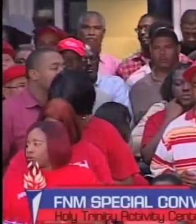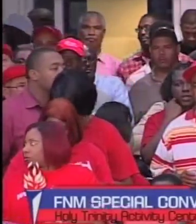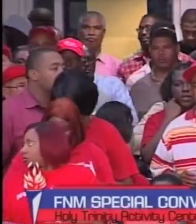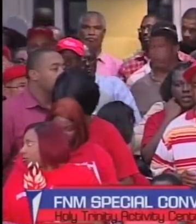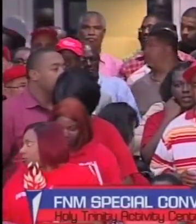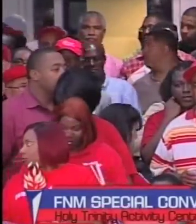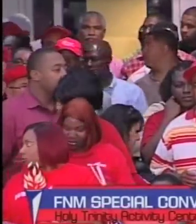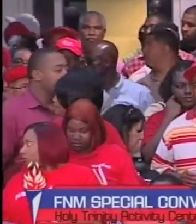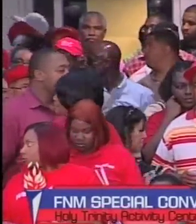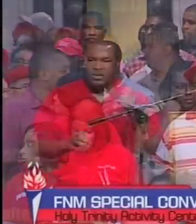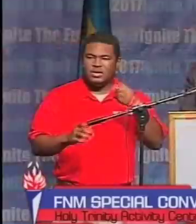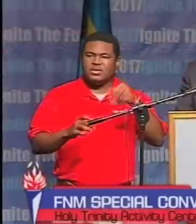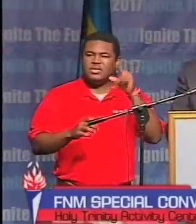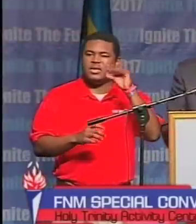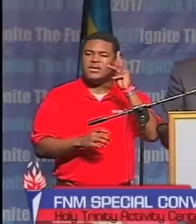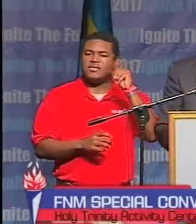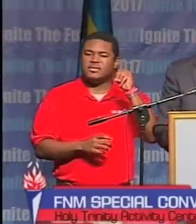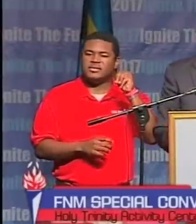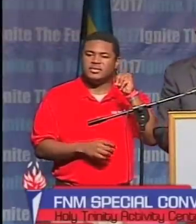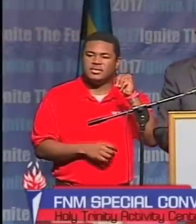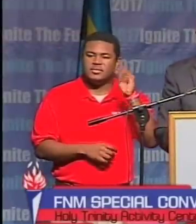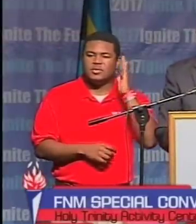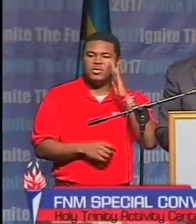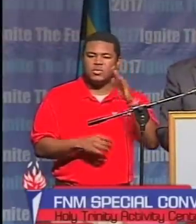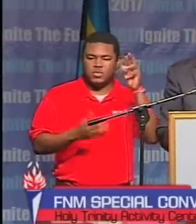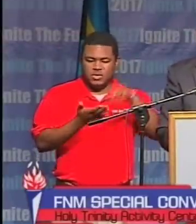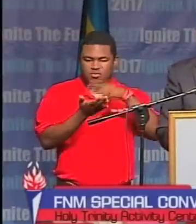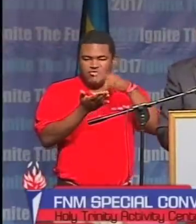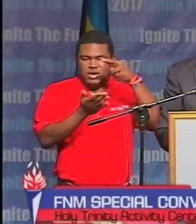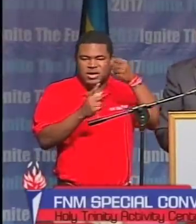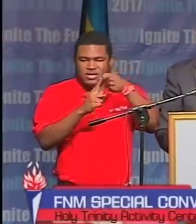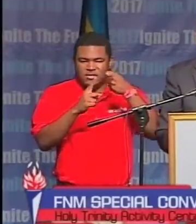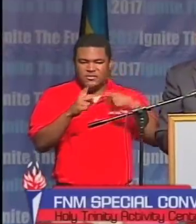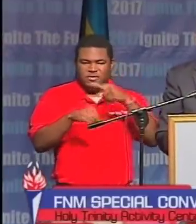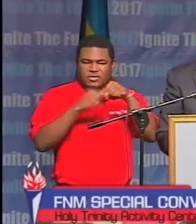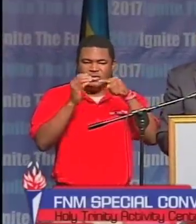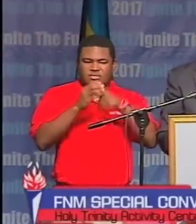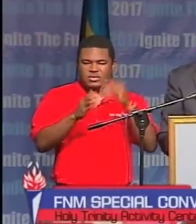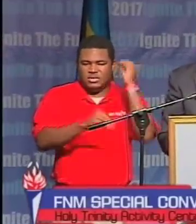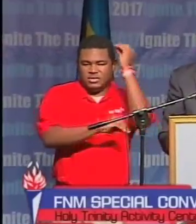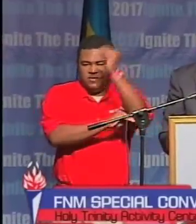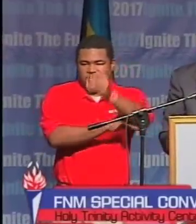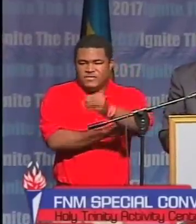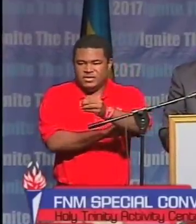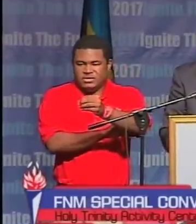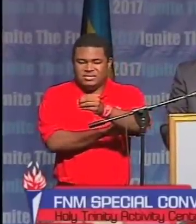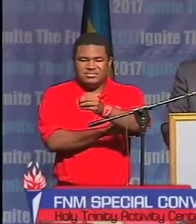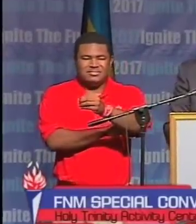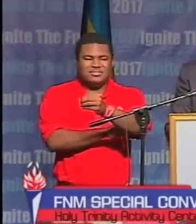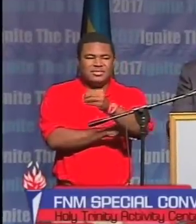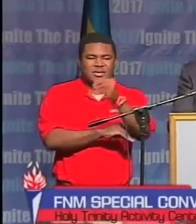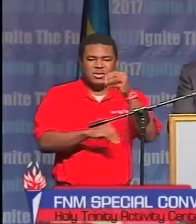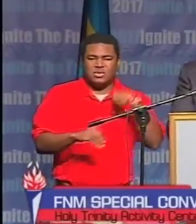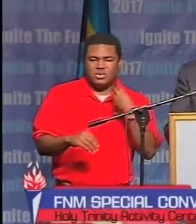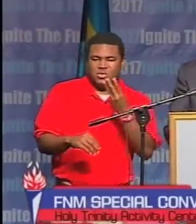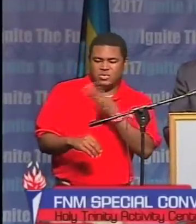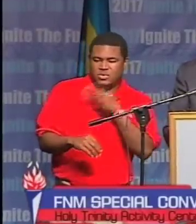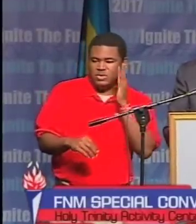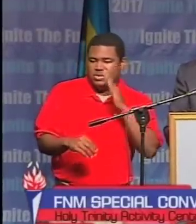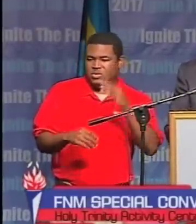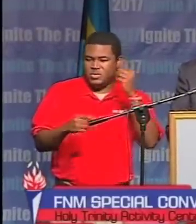The Free National Movement will rise from this defeat like a phoenix, emerging